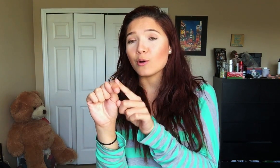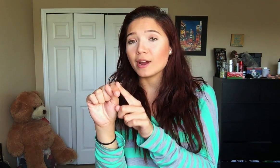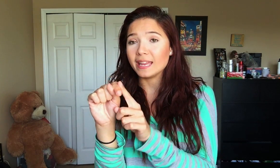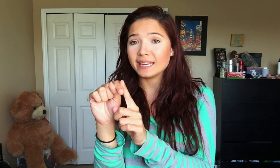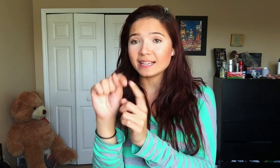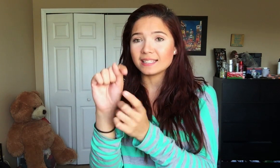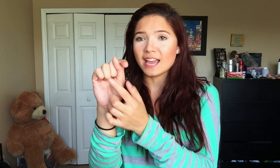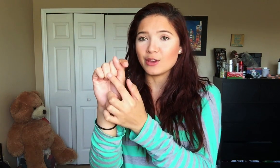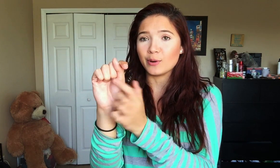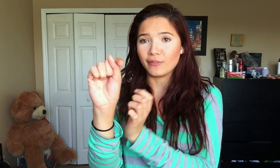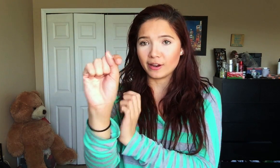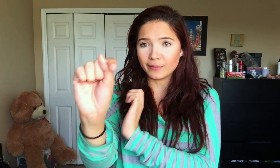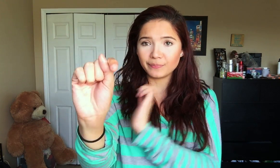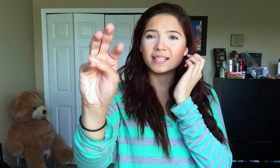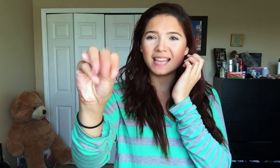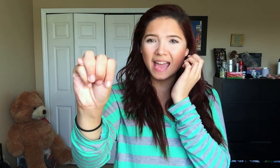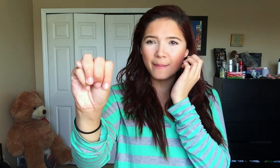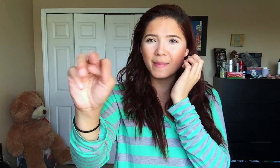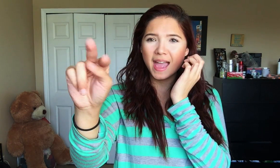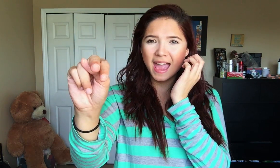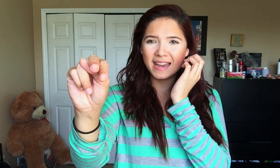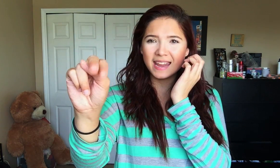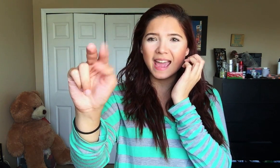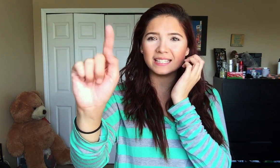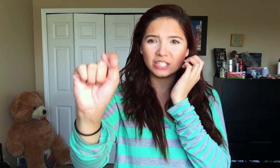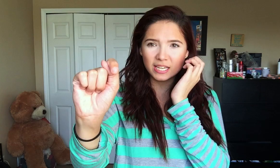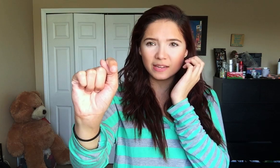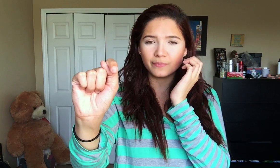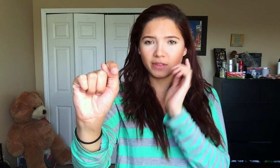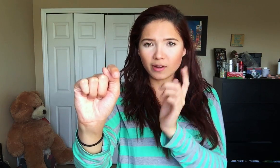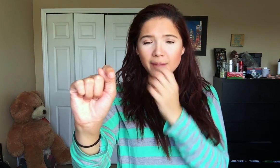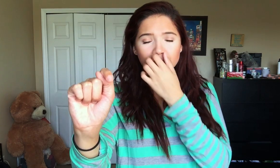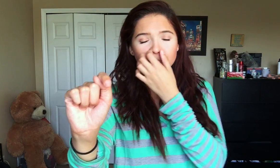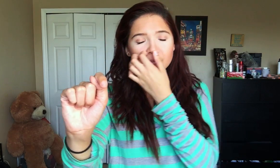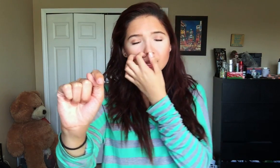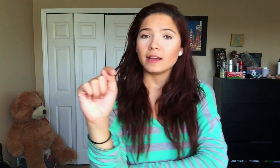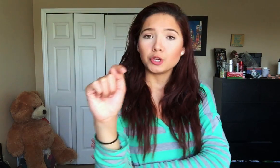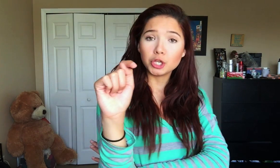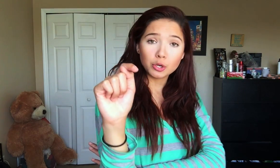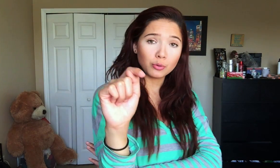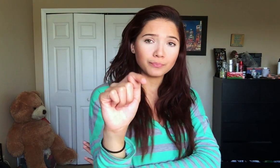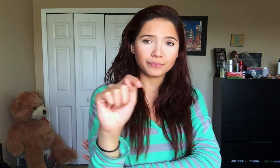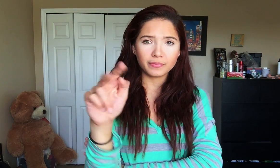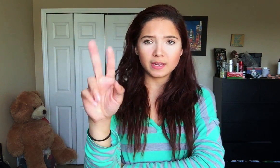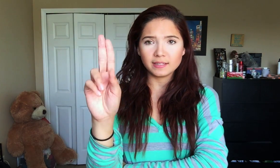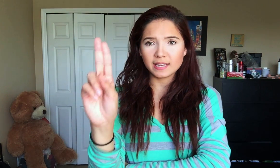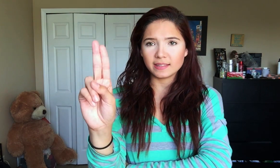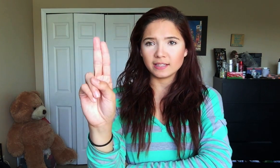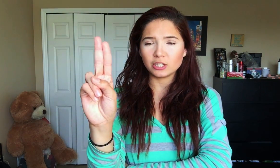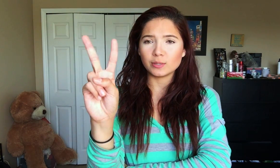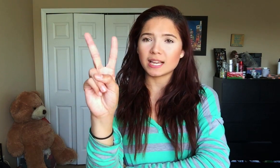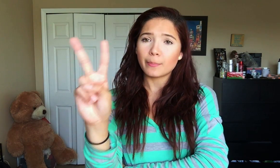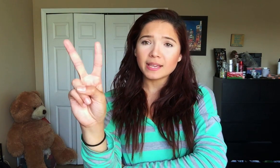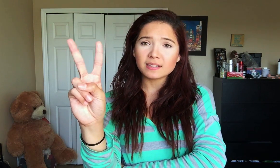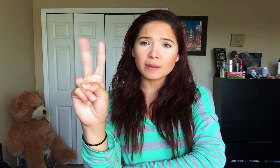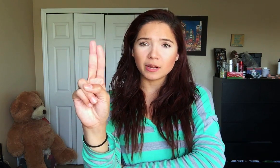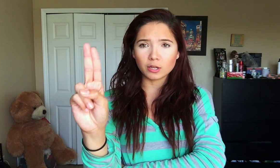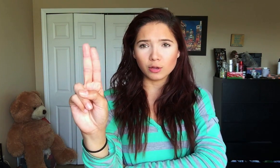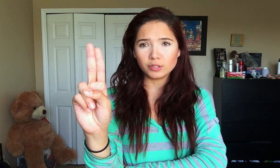index and your middle finger it's M N and T okay you it's like this so it's like a peace sign but close